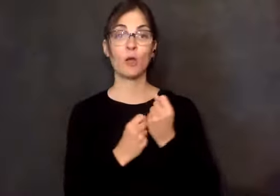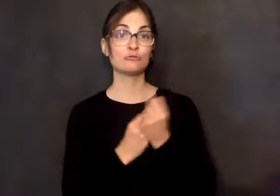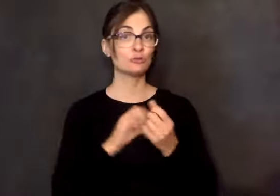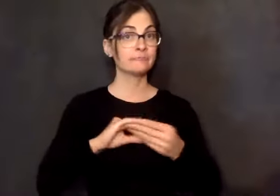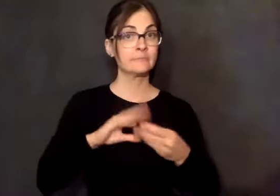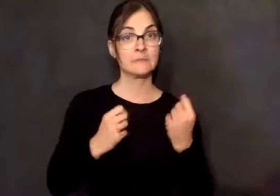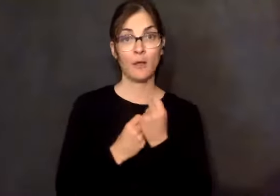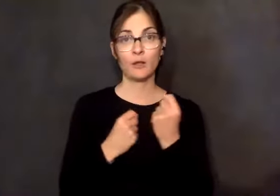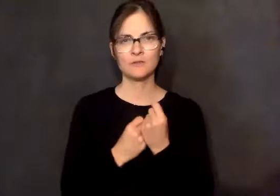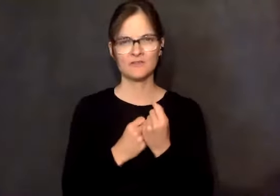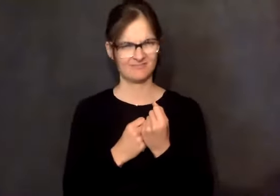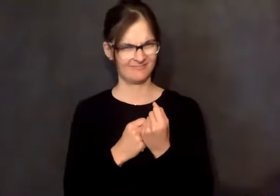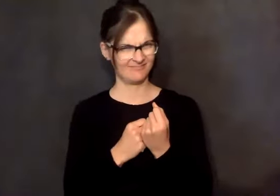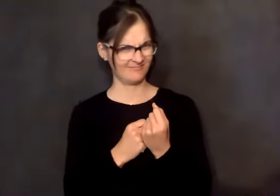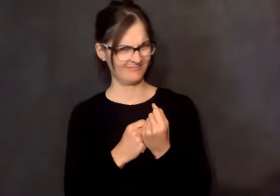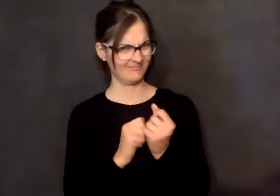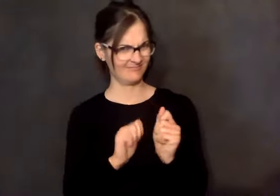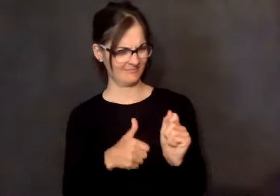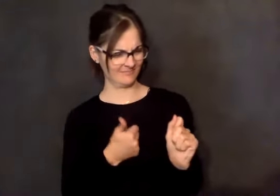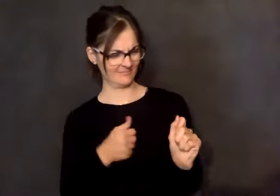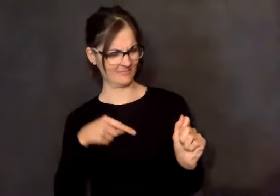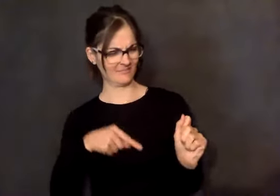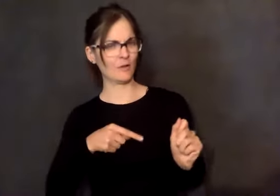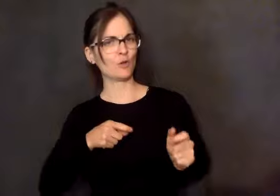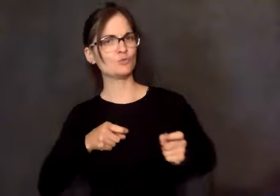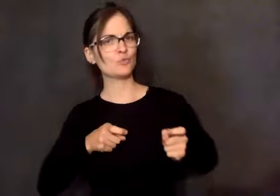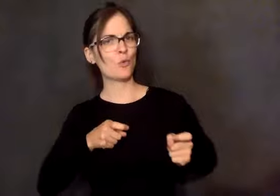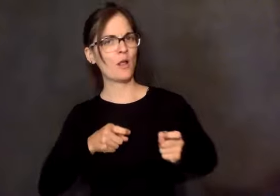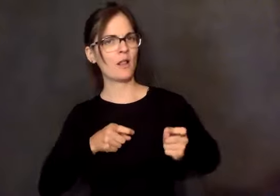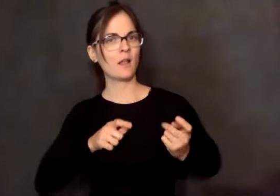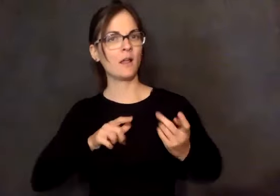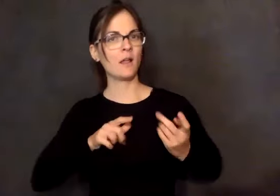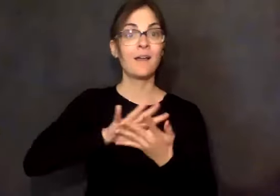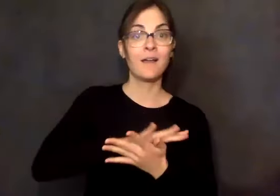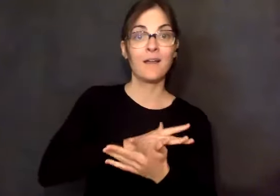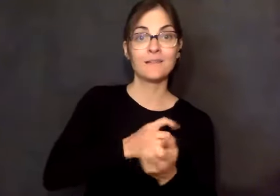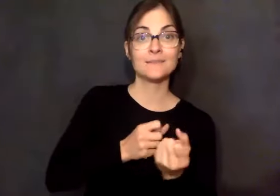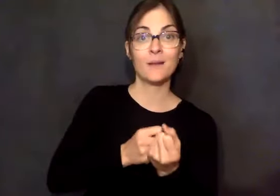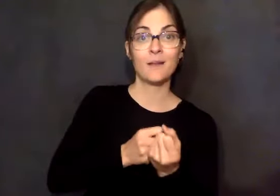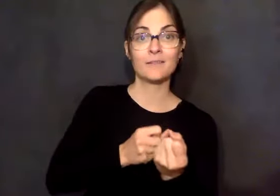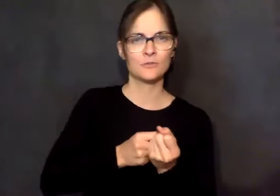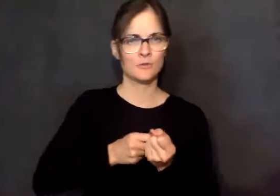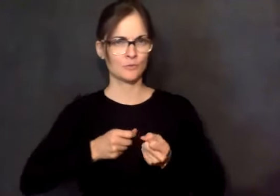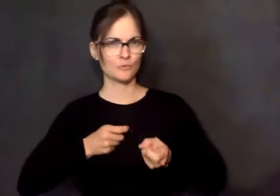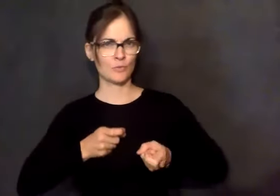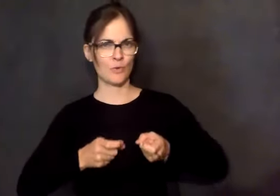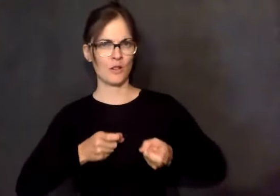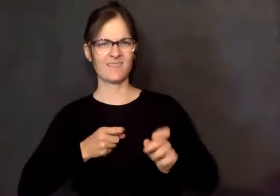do with sponsorship. It has to do with control. And I just wanted to make sure, because our family is there